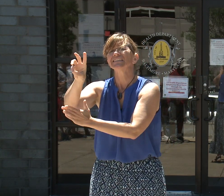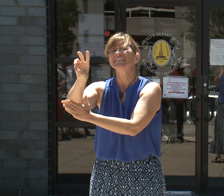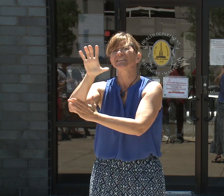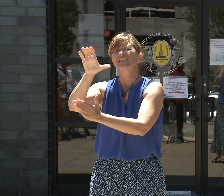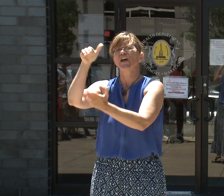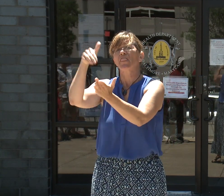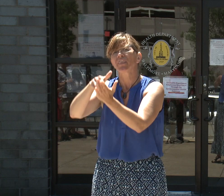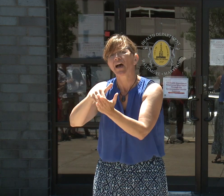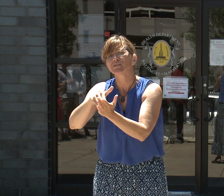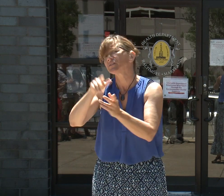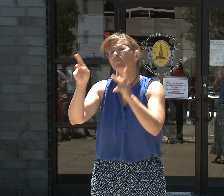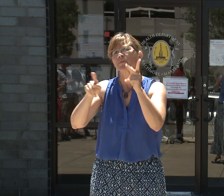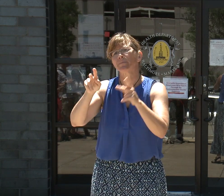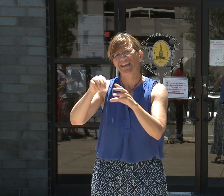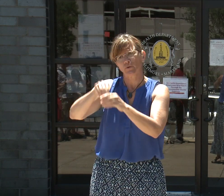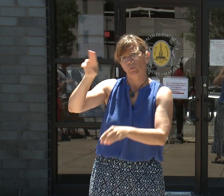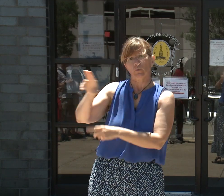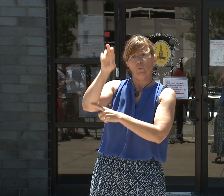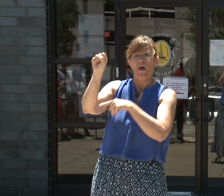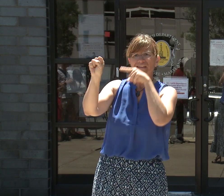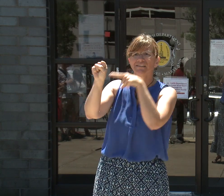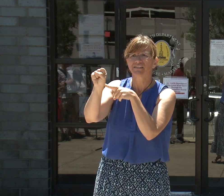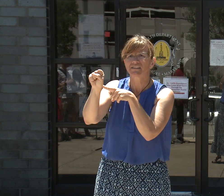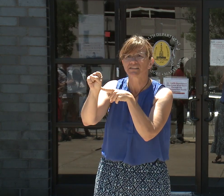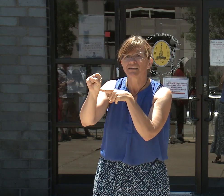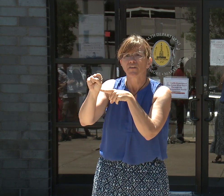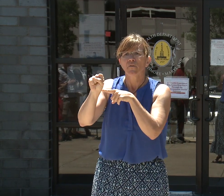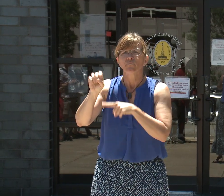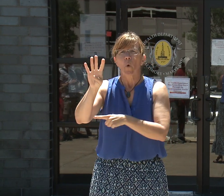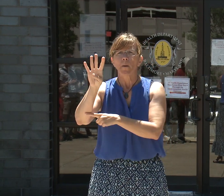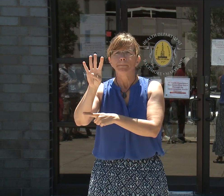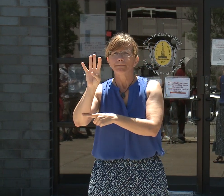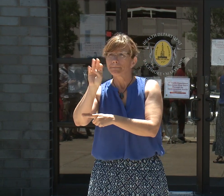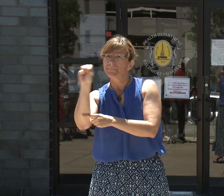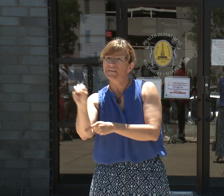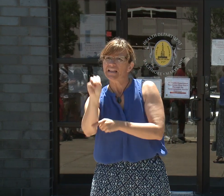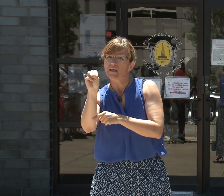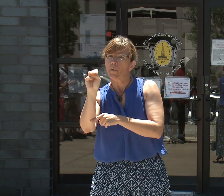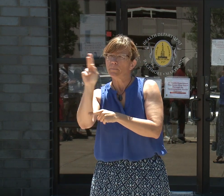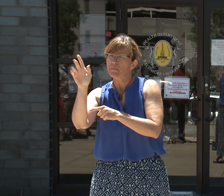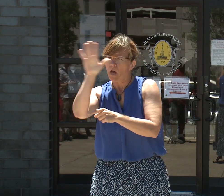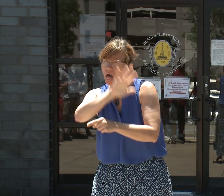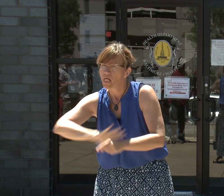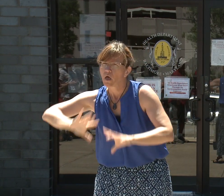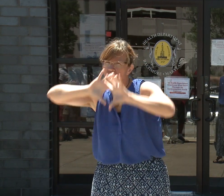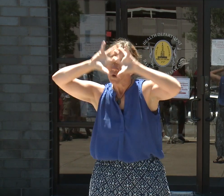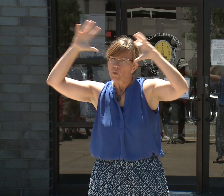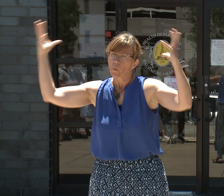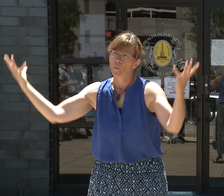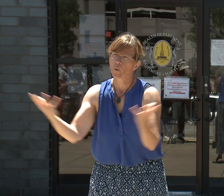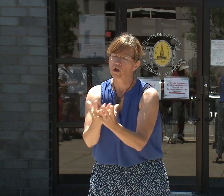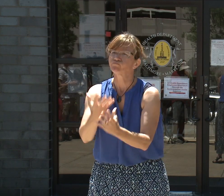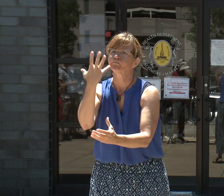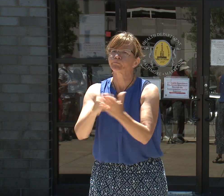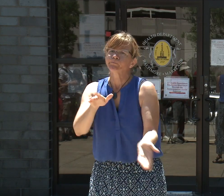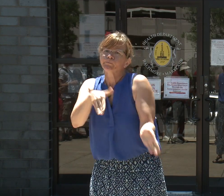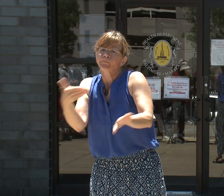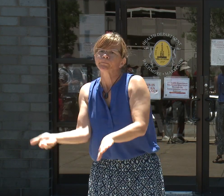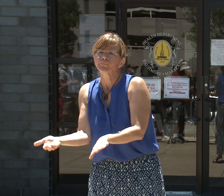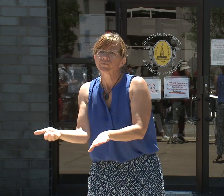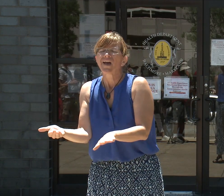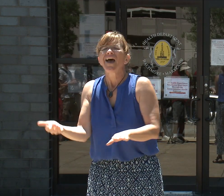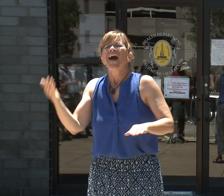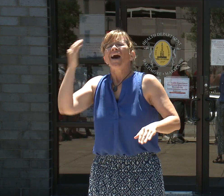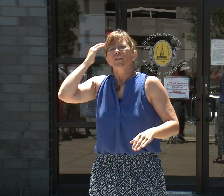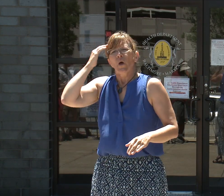million people worldwide. I'm aware that there are some hesitations that residents may have about vaccines in general, and I acknowledge